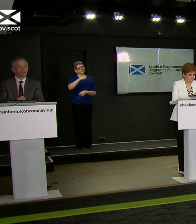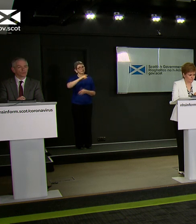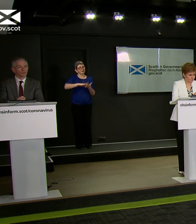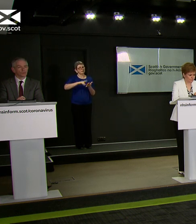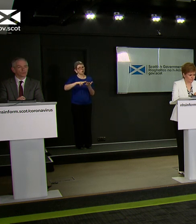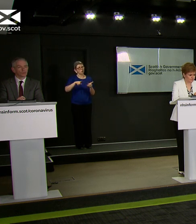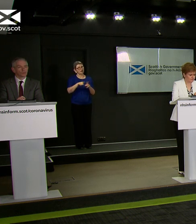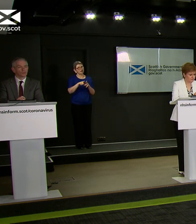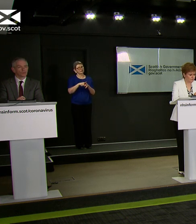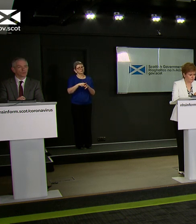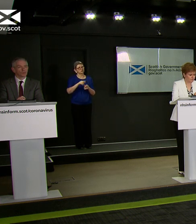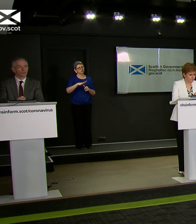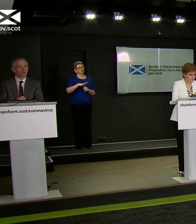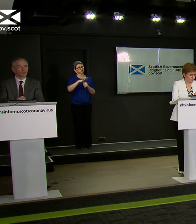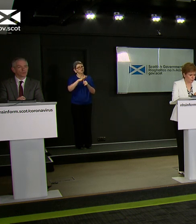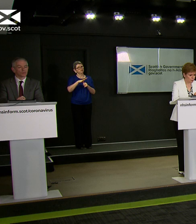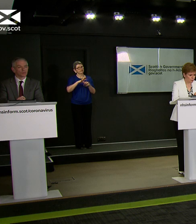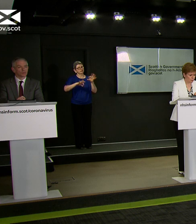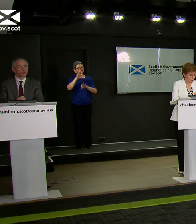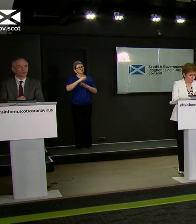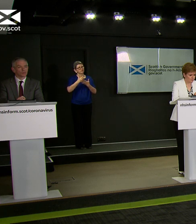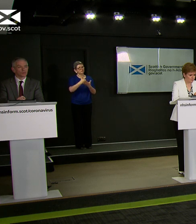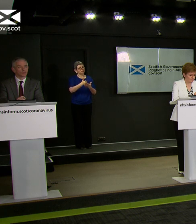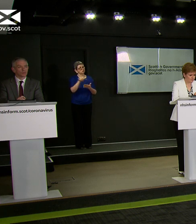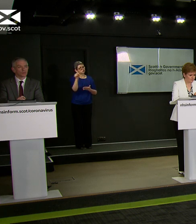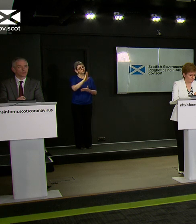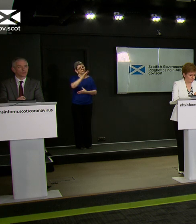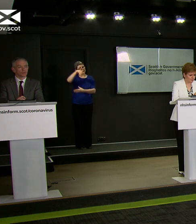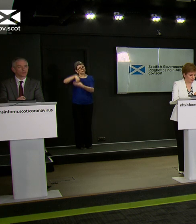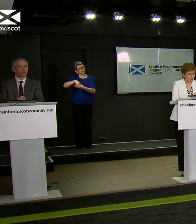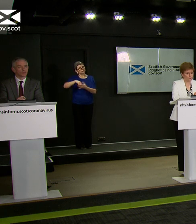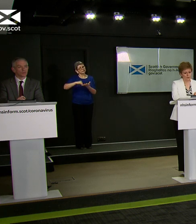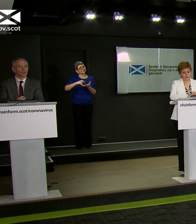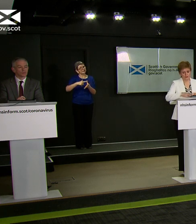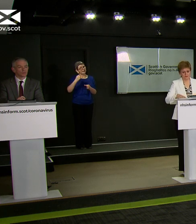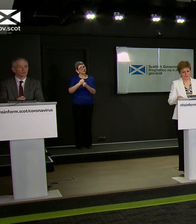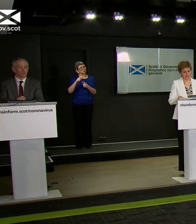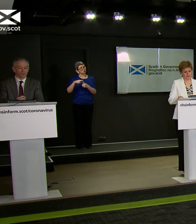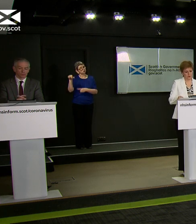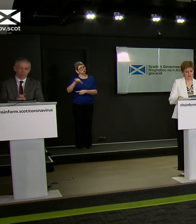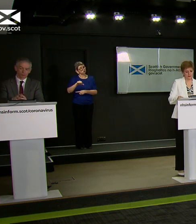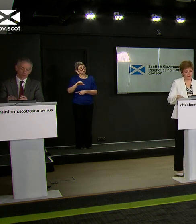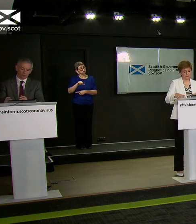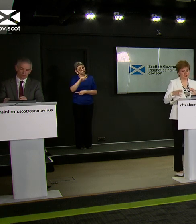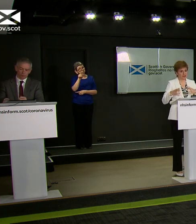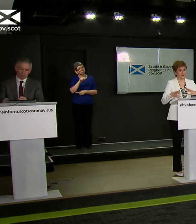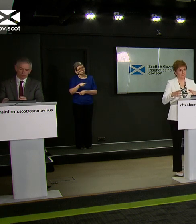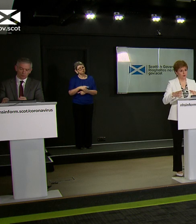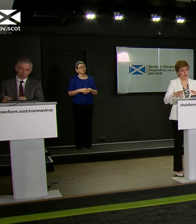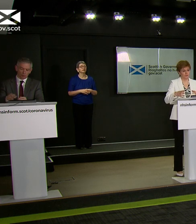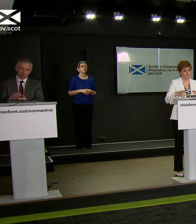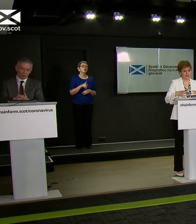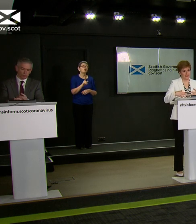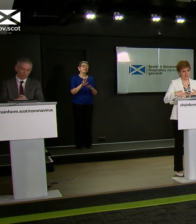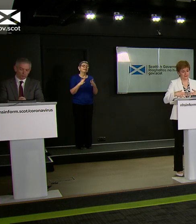full participation and membership rights on SAGE? Well, we know where the chair